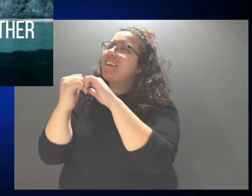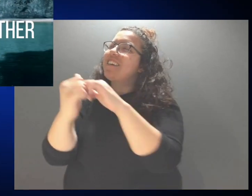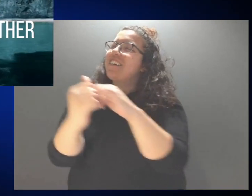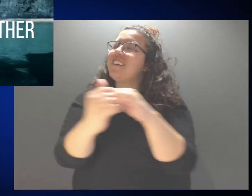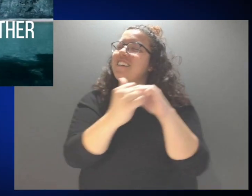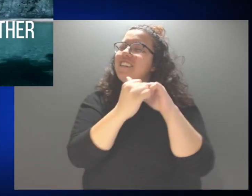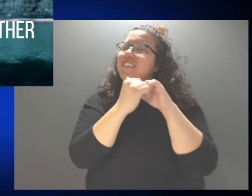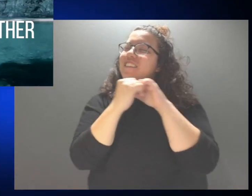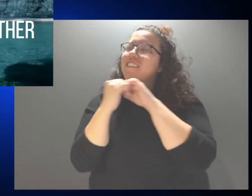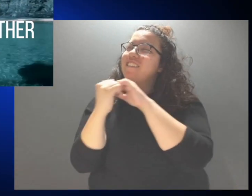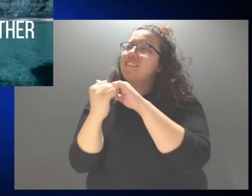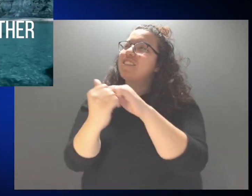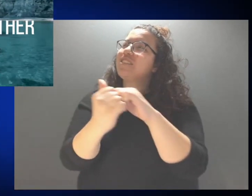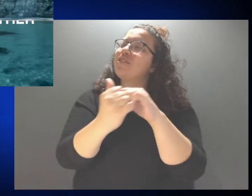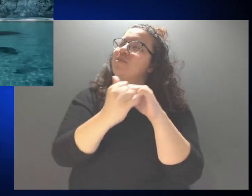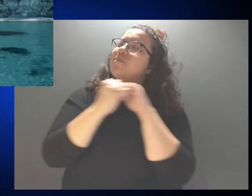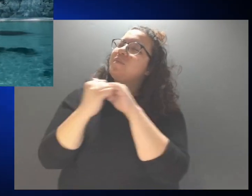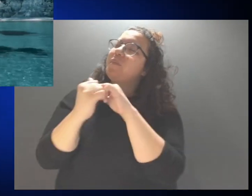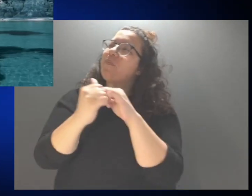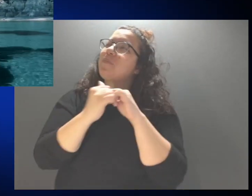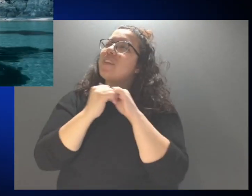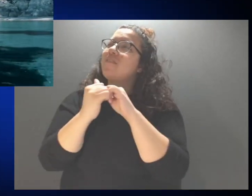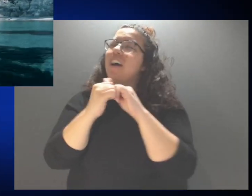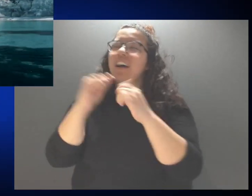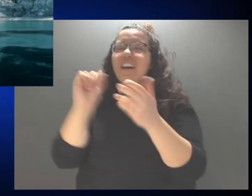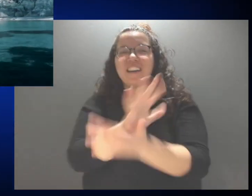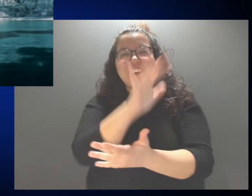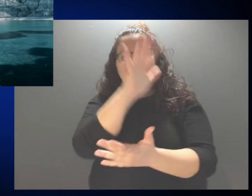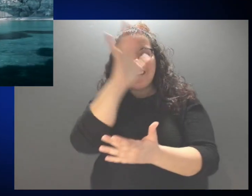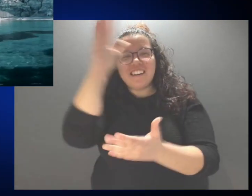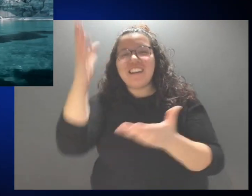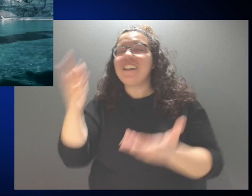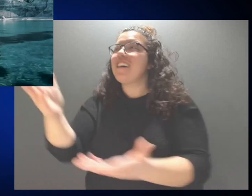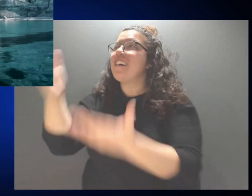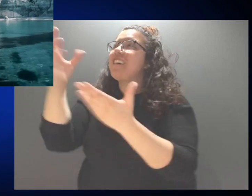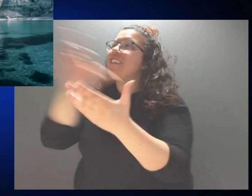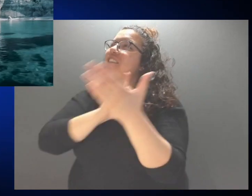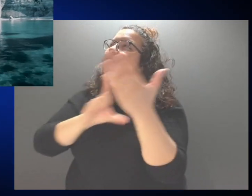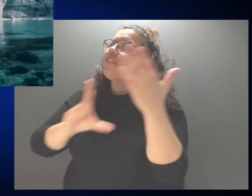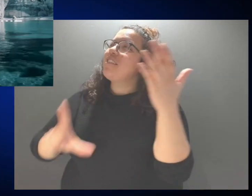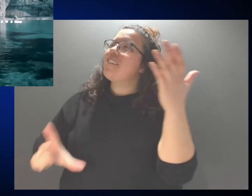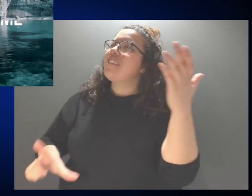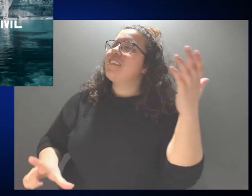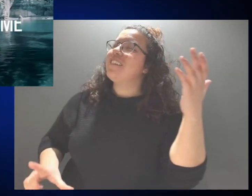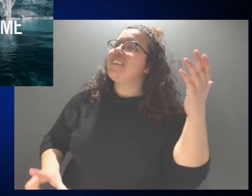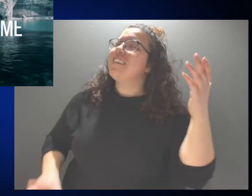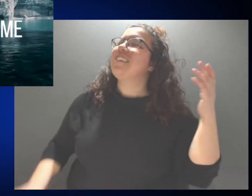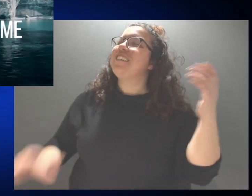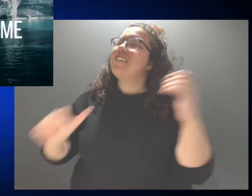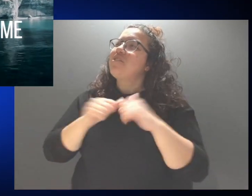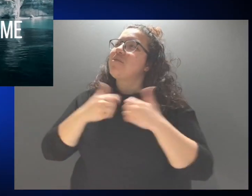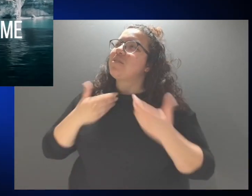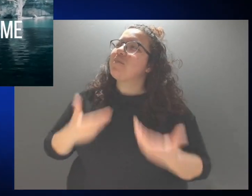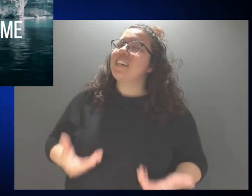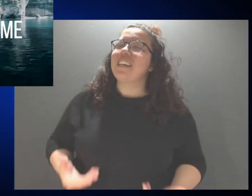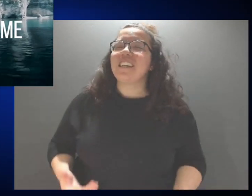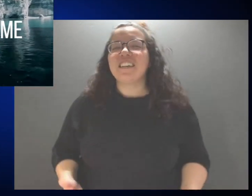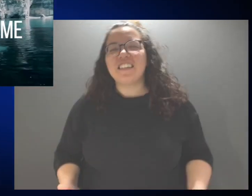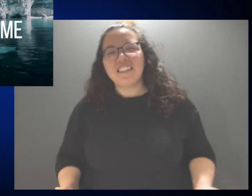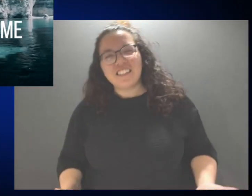glorify the Lord